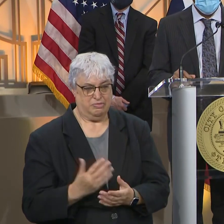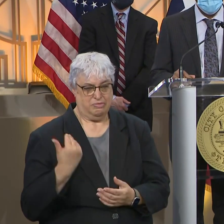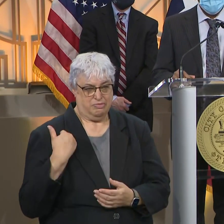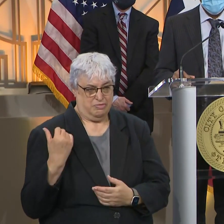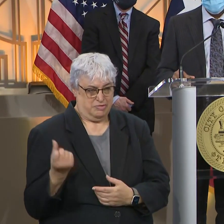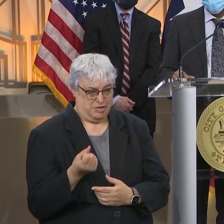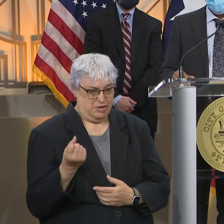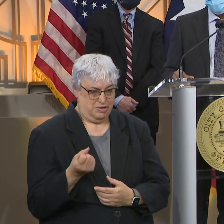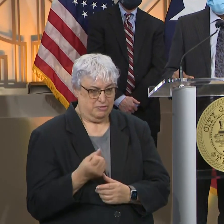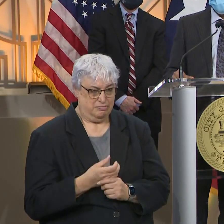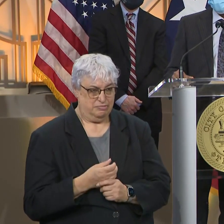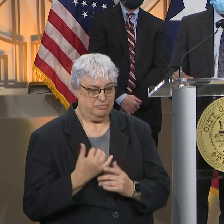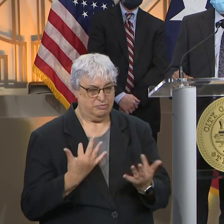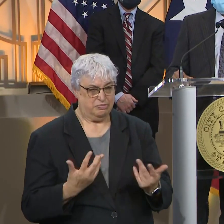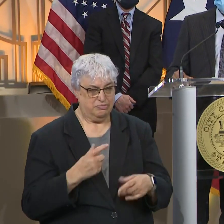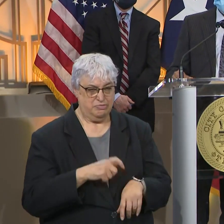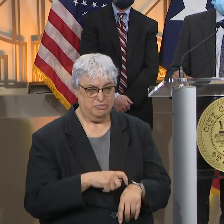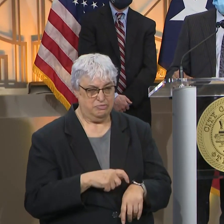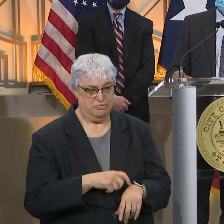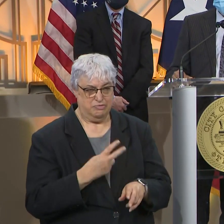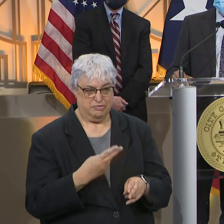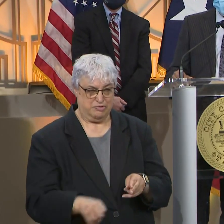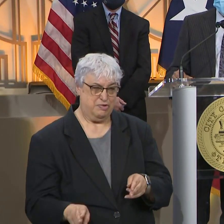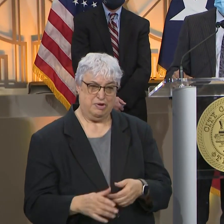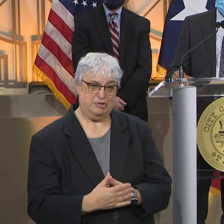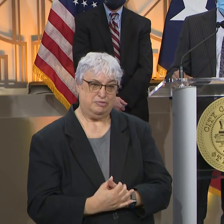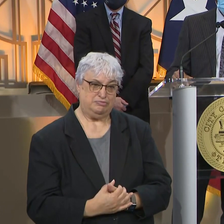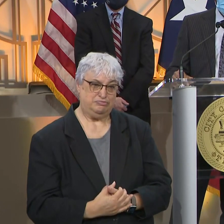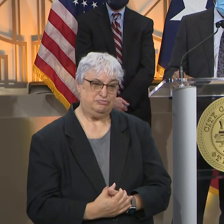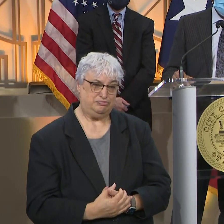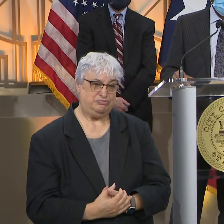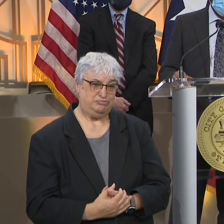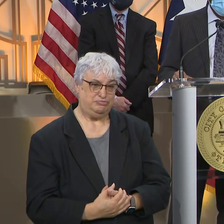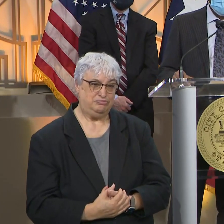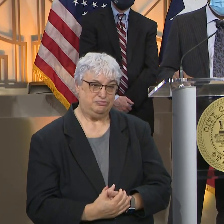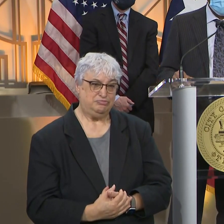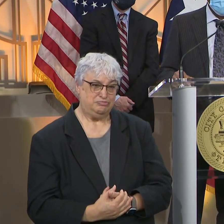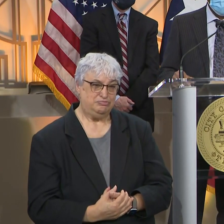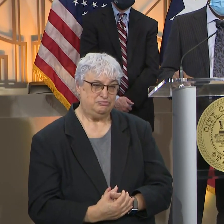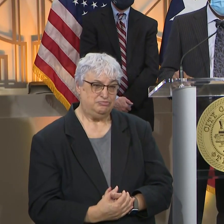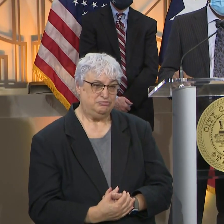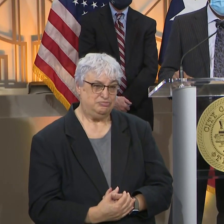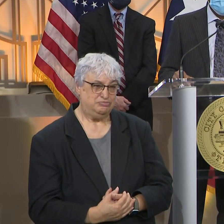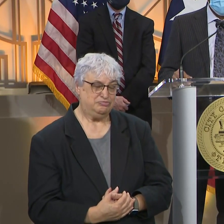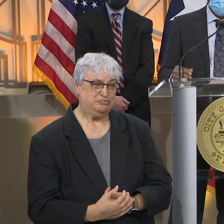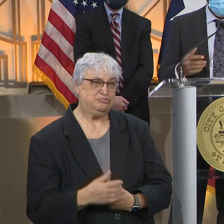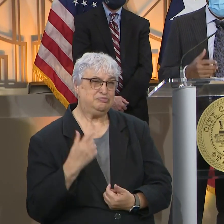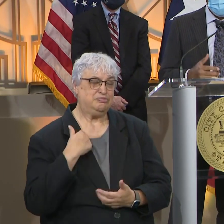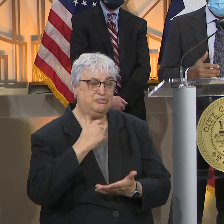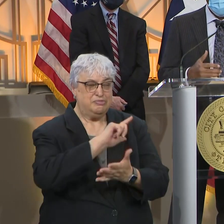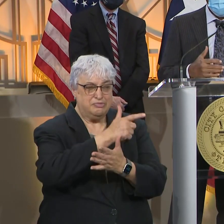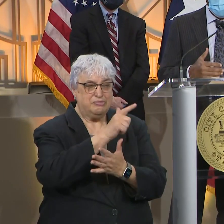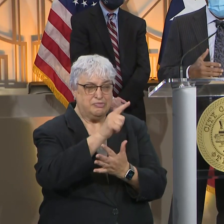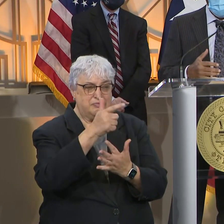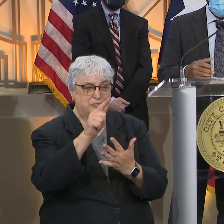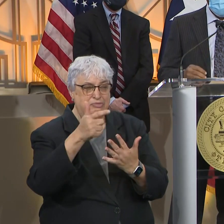on Saturday, the wait time was not very long at all. We were able to get through and